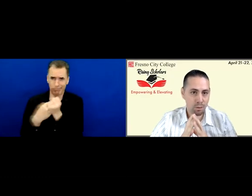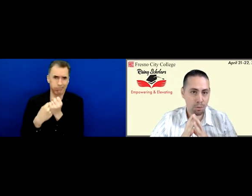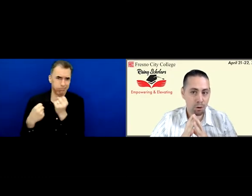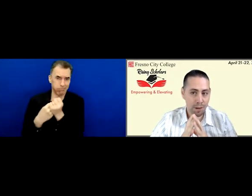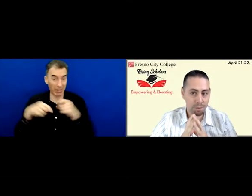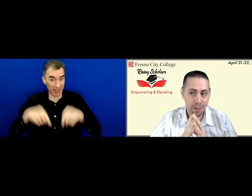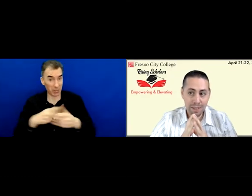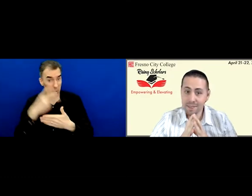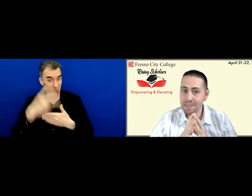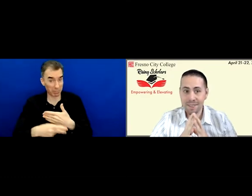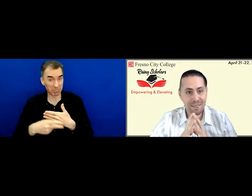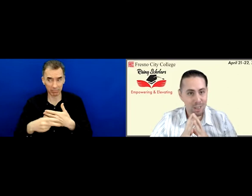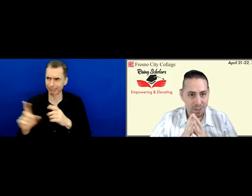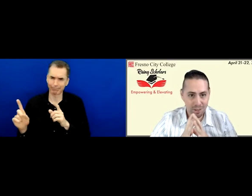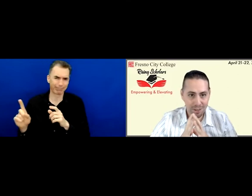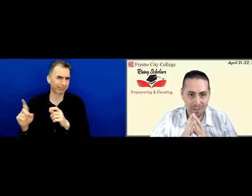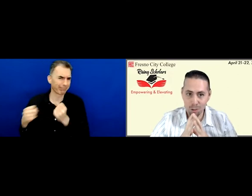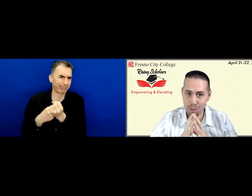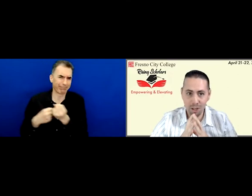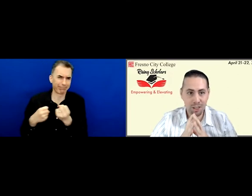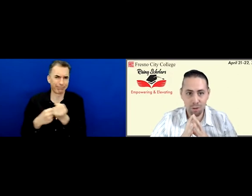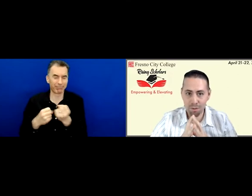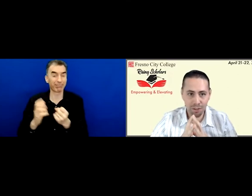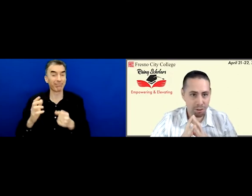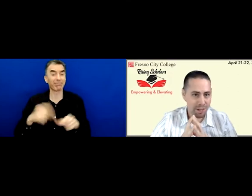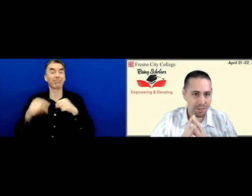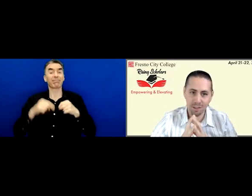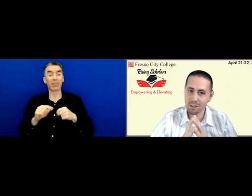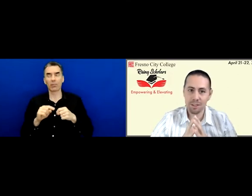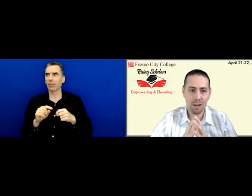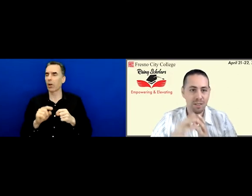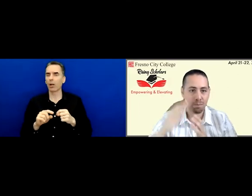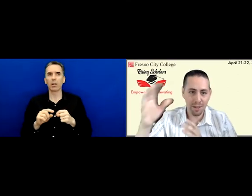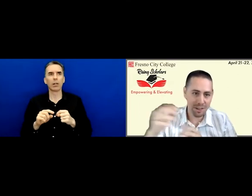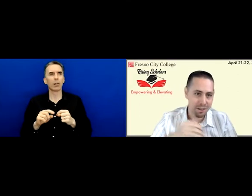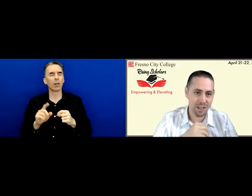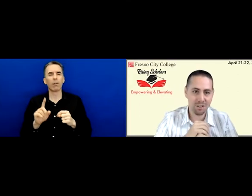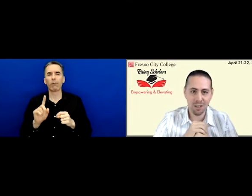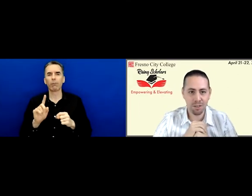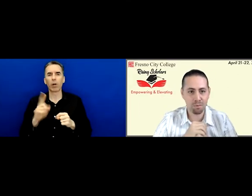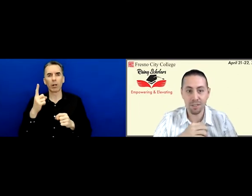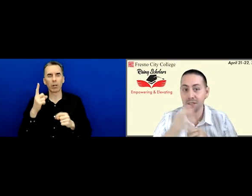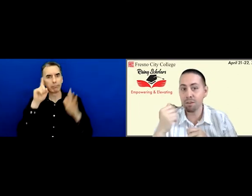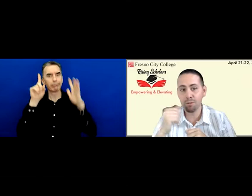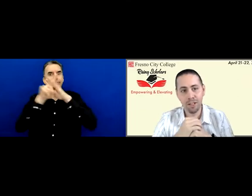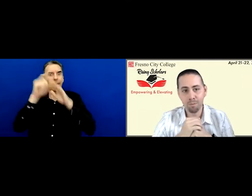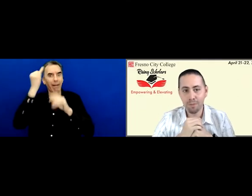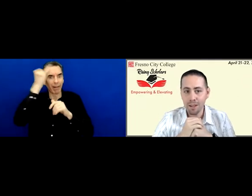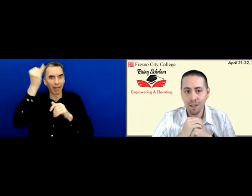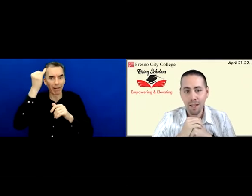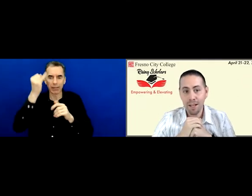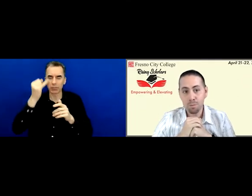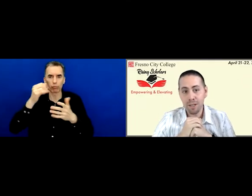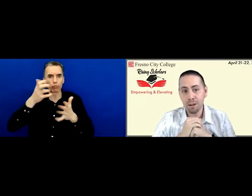Scholars Program since its inception, since we started drafting the grant to the time we submitted it to the Chancellor's Office and received the funding,